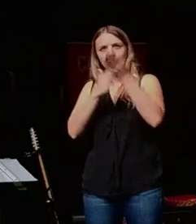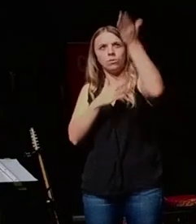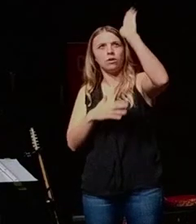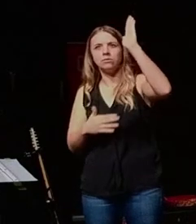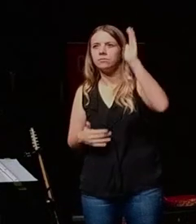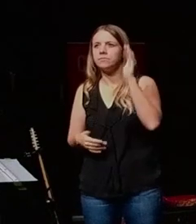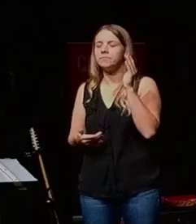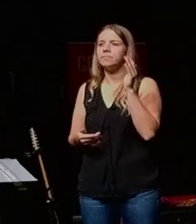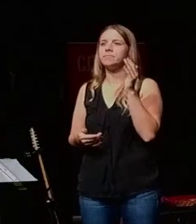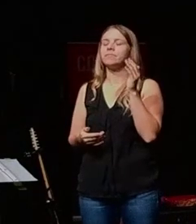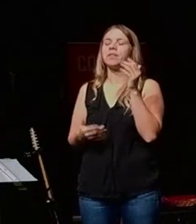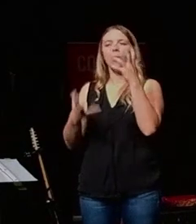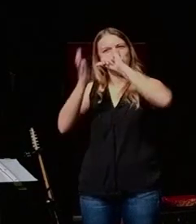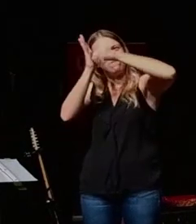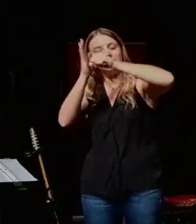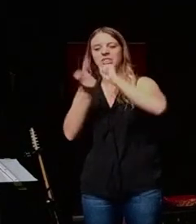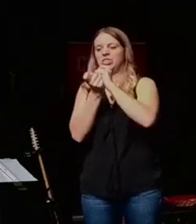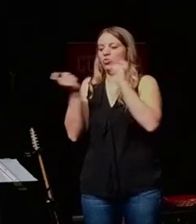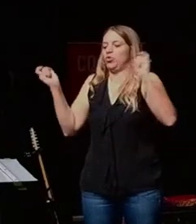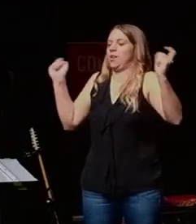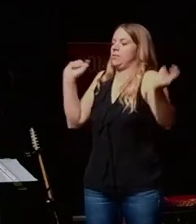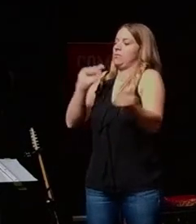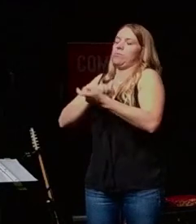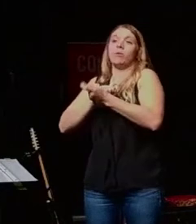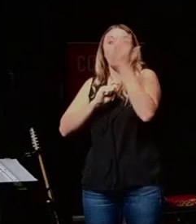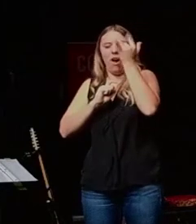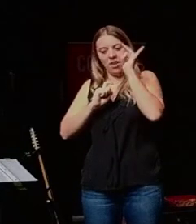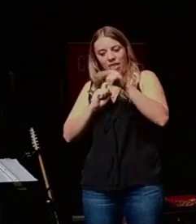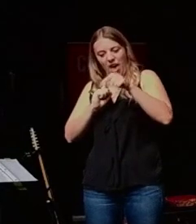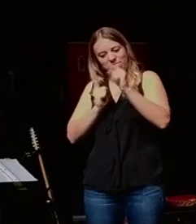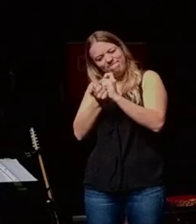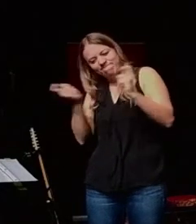And the reason I want to emphasize transformative is because that's what matters.